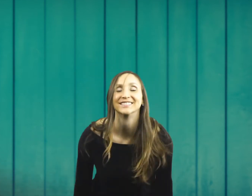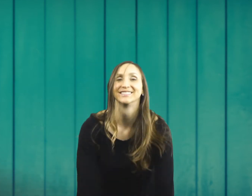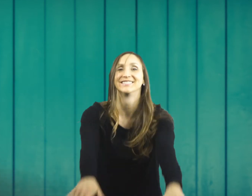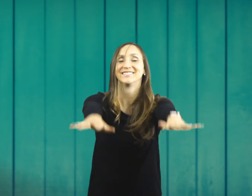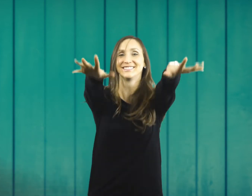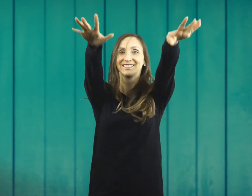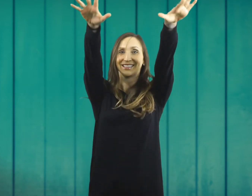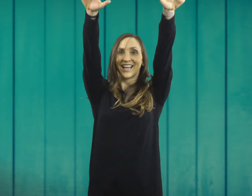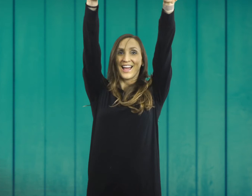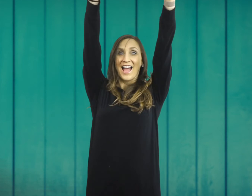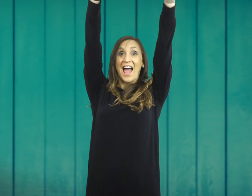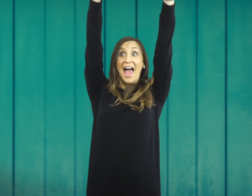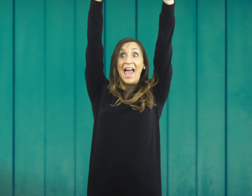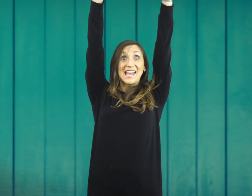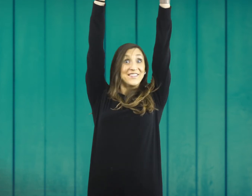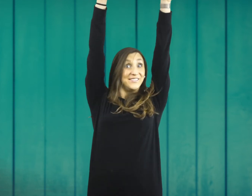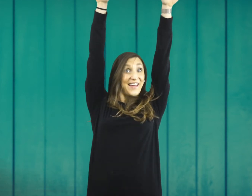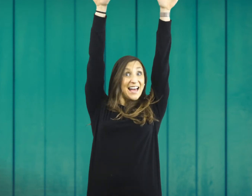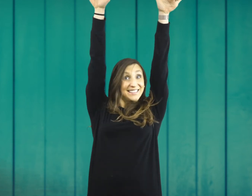my hands, and shine. Even faster?